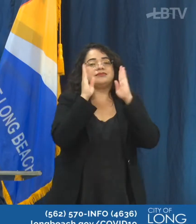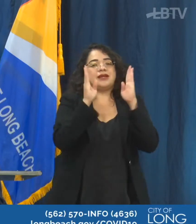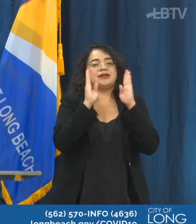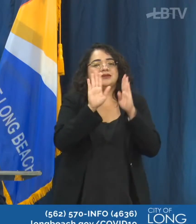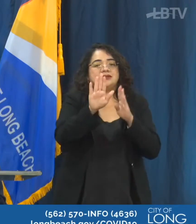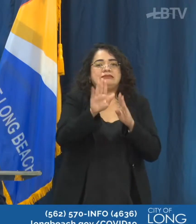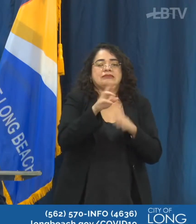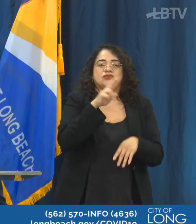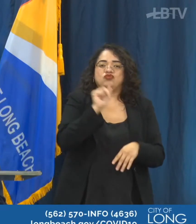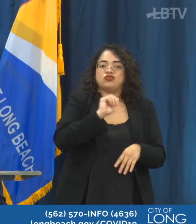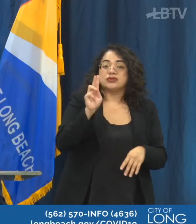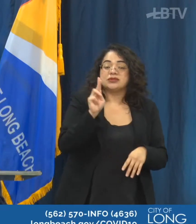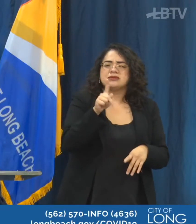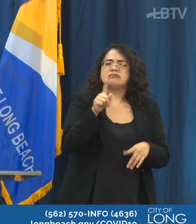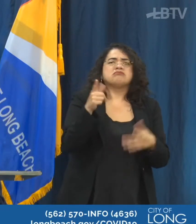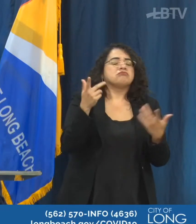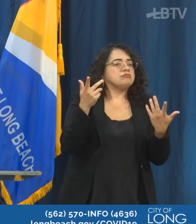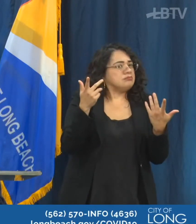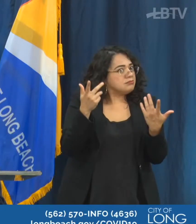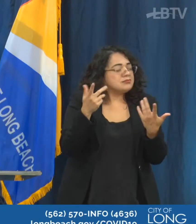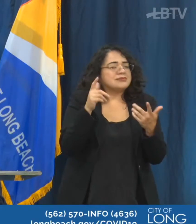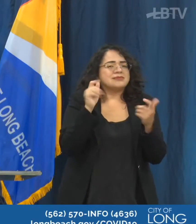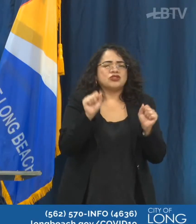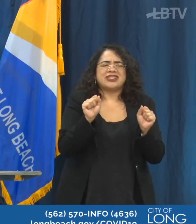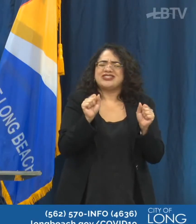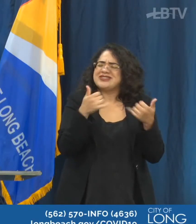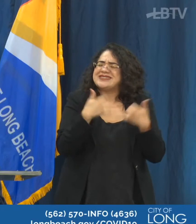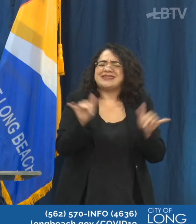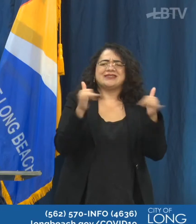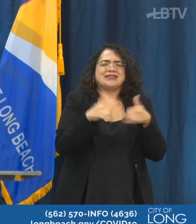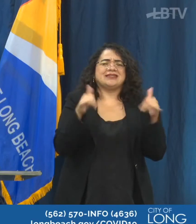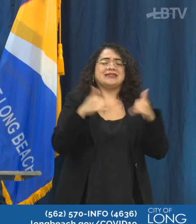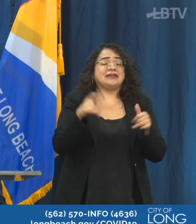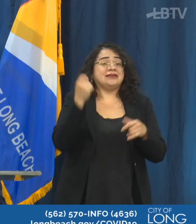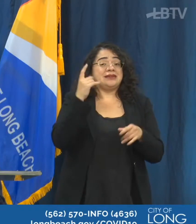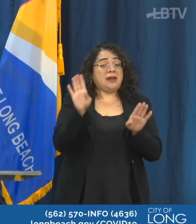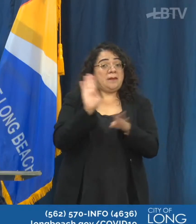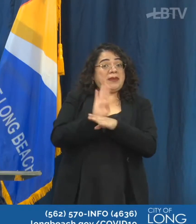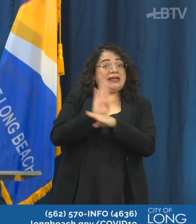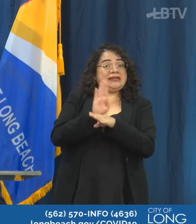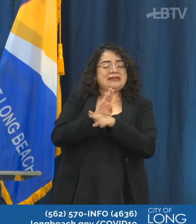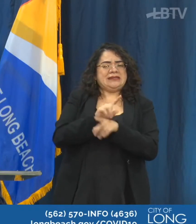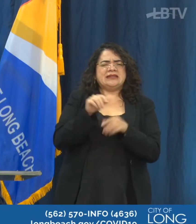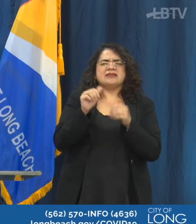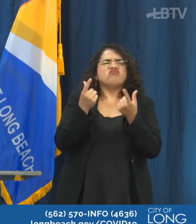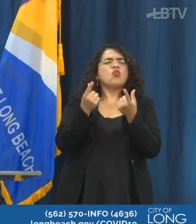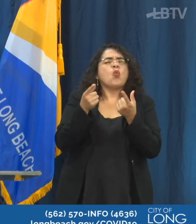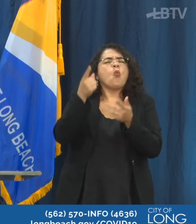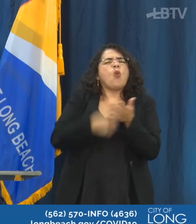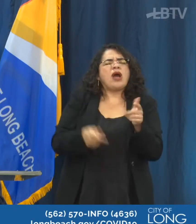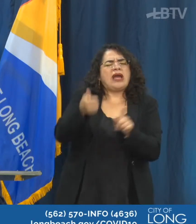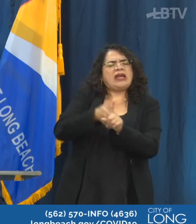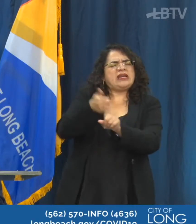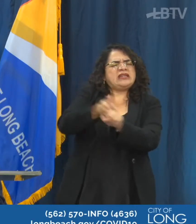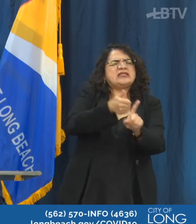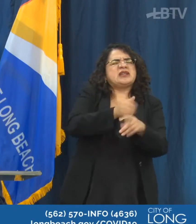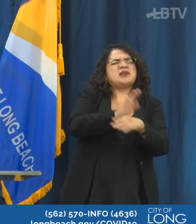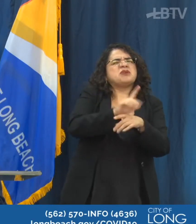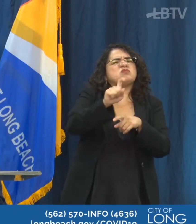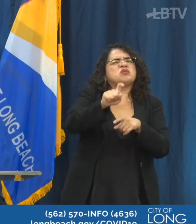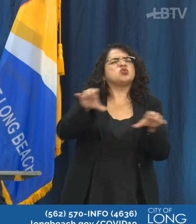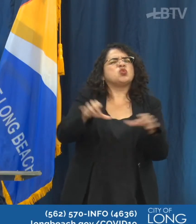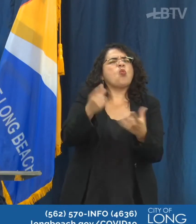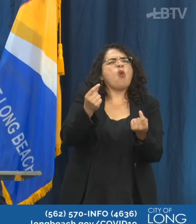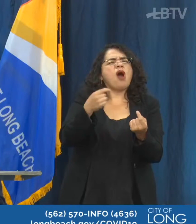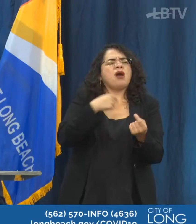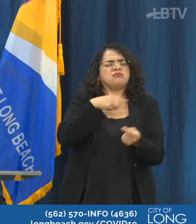And if you need any additional information, including the guidances for the businesses that are preparing to open, you can find the health order. You can find the guidances and